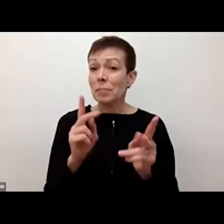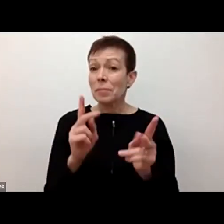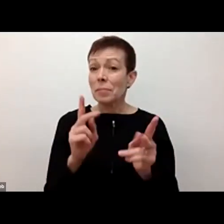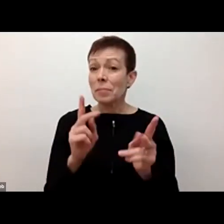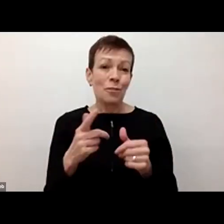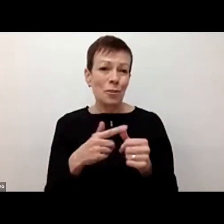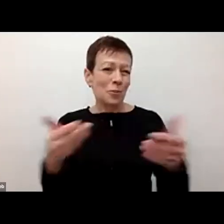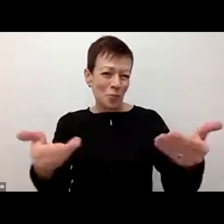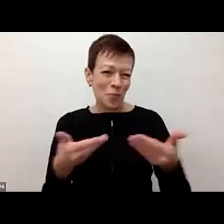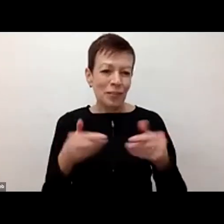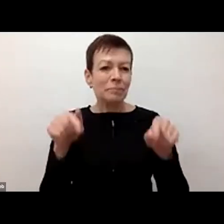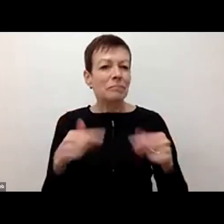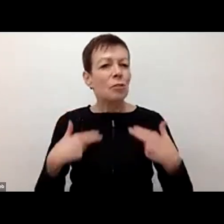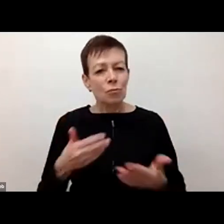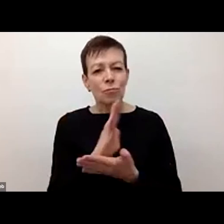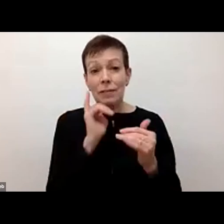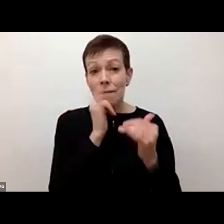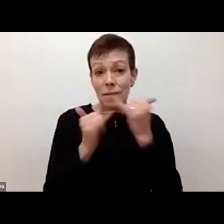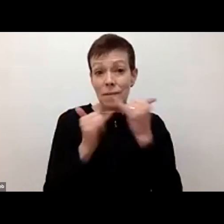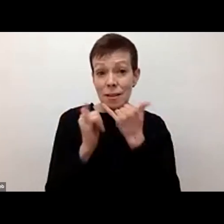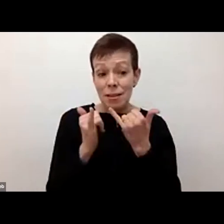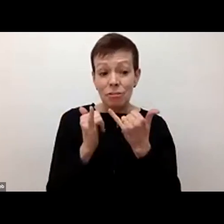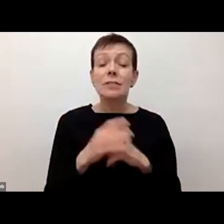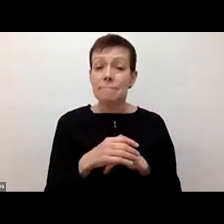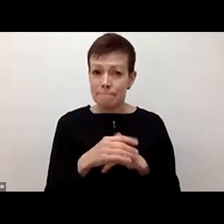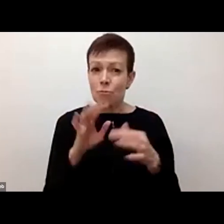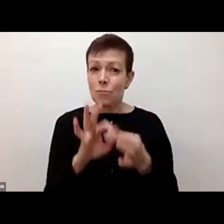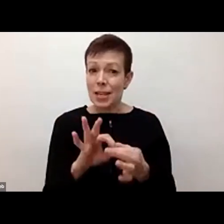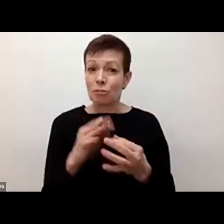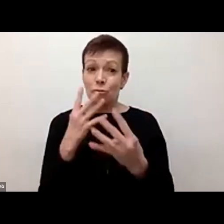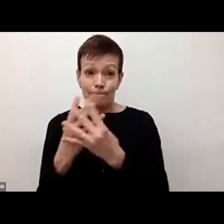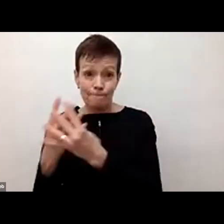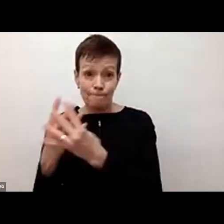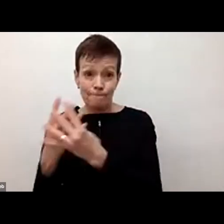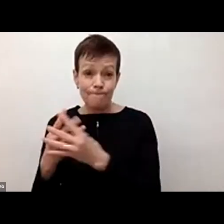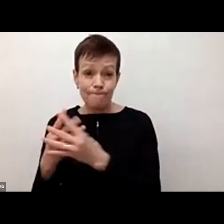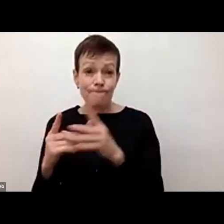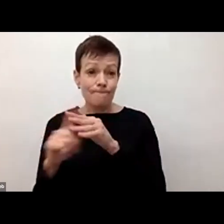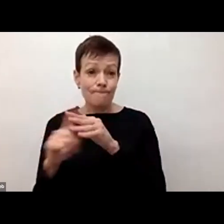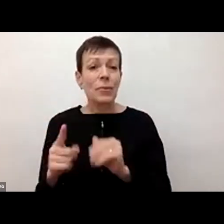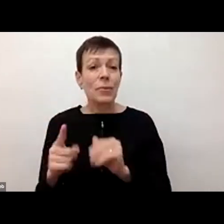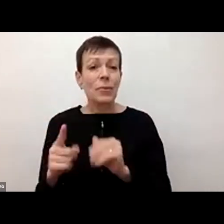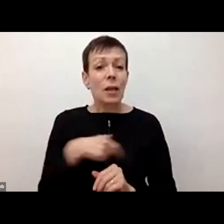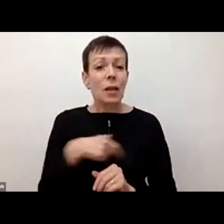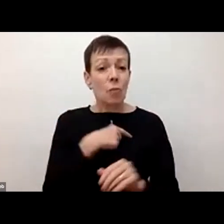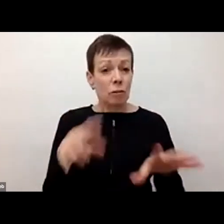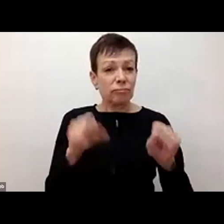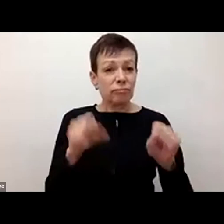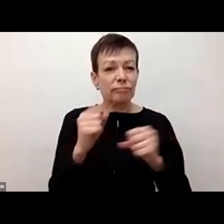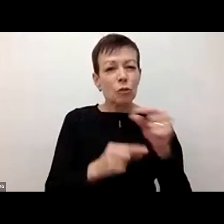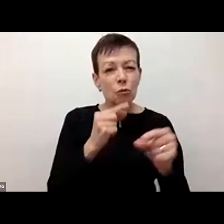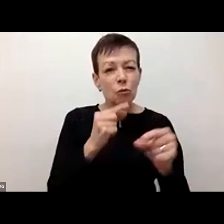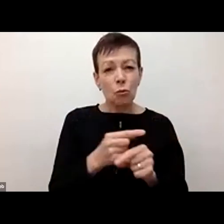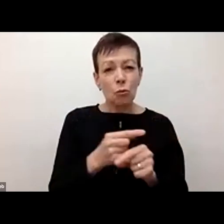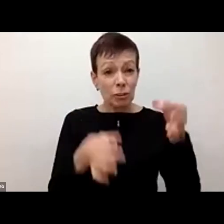Violation of Canadian Immigration Detention, an Interfaith Call to Action, organized by Citizens for Public Justice and Human Rights Watch in the